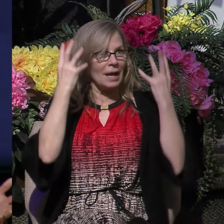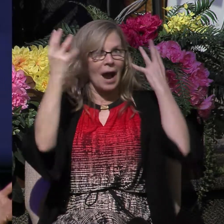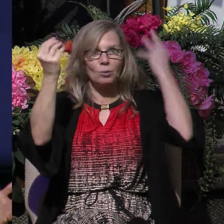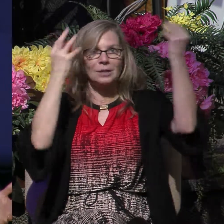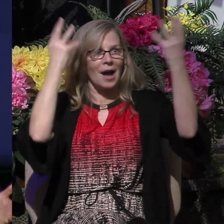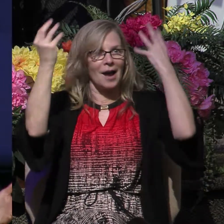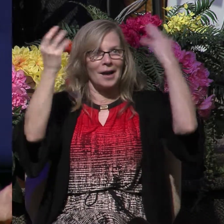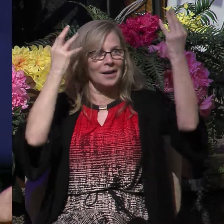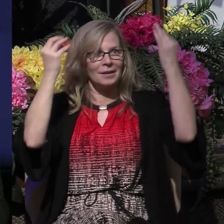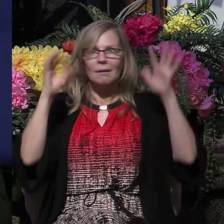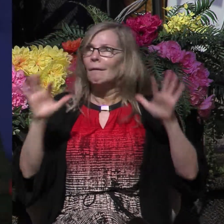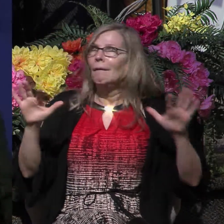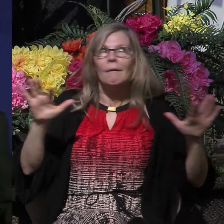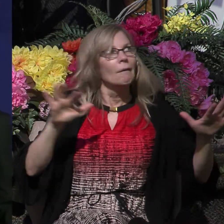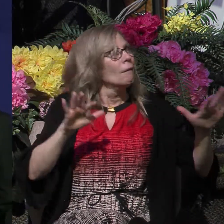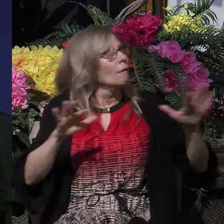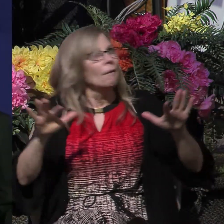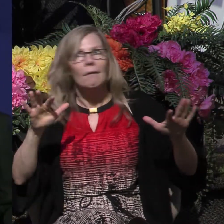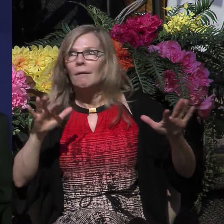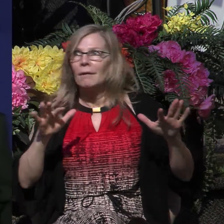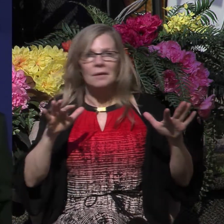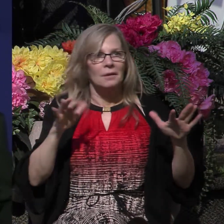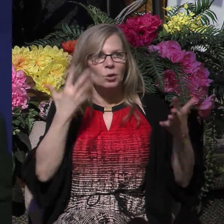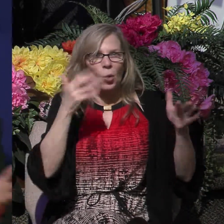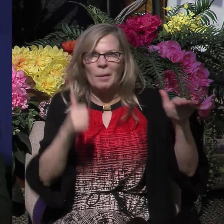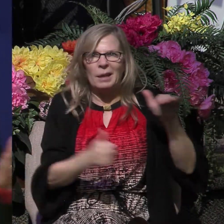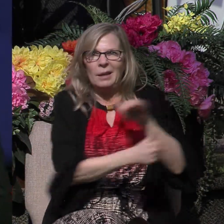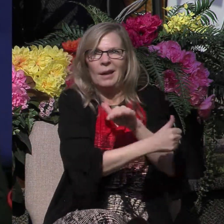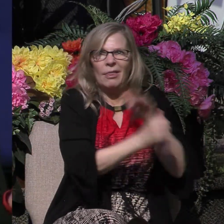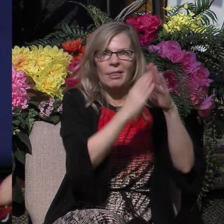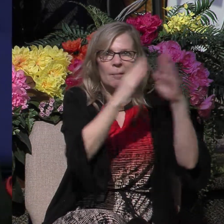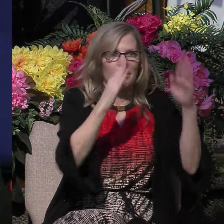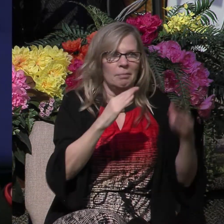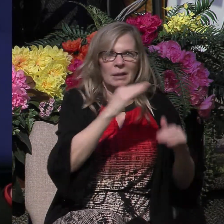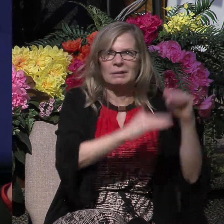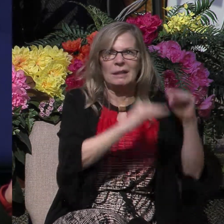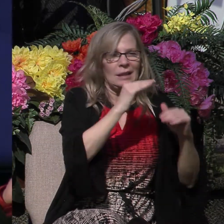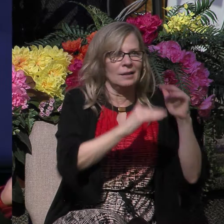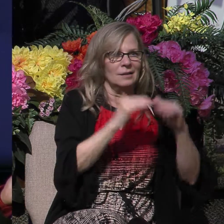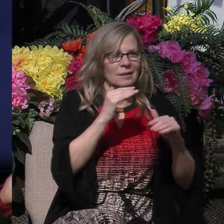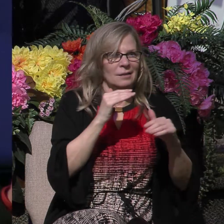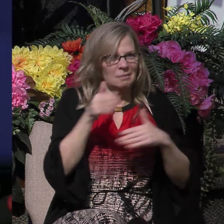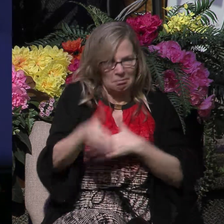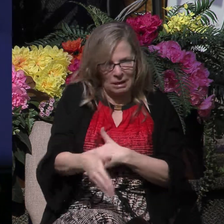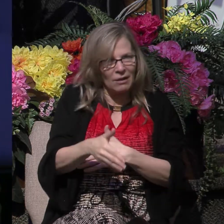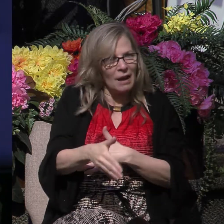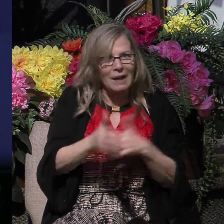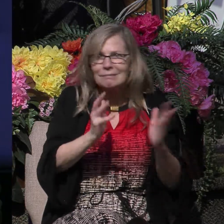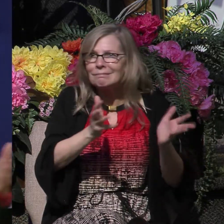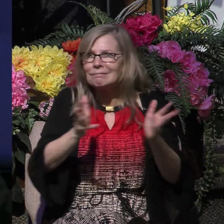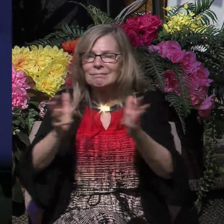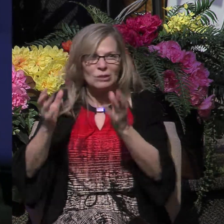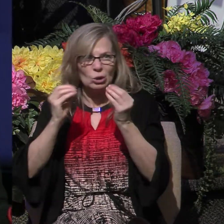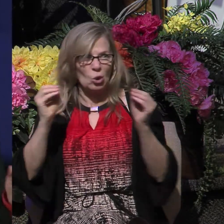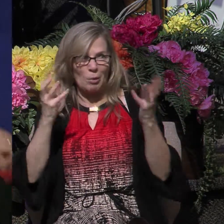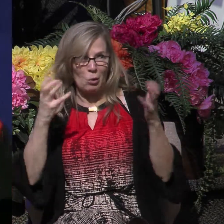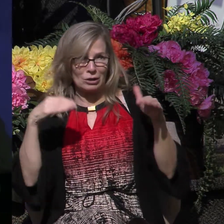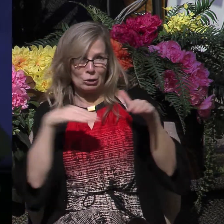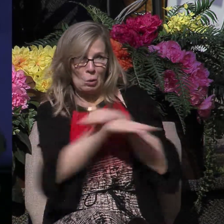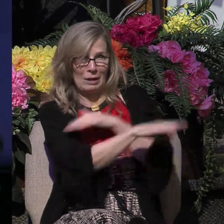probably being concerned about aftershocks. They're outside. It's in the middle of the night. They're talking. Nobody wants to go back in the house.